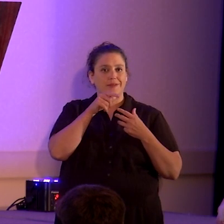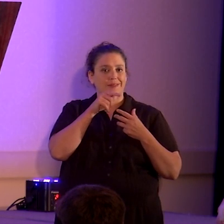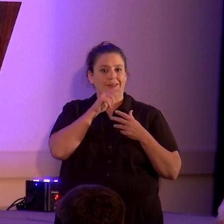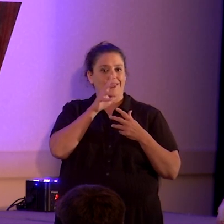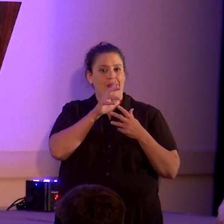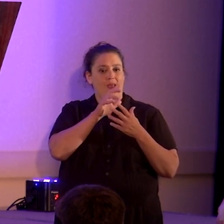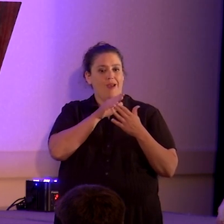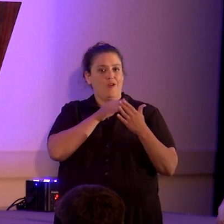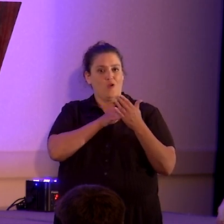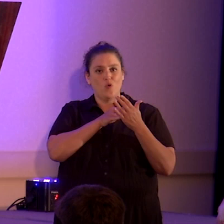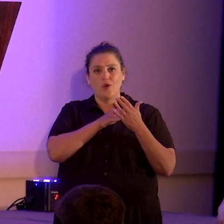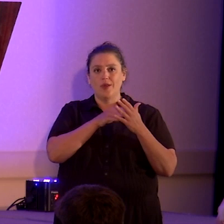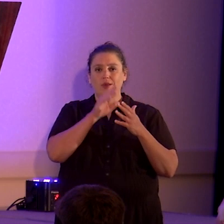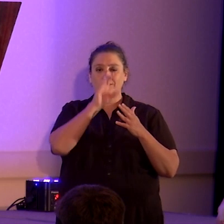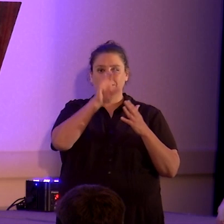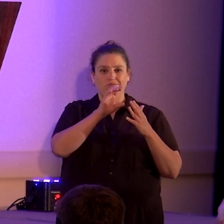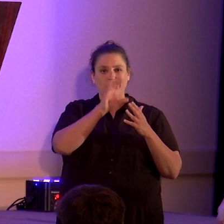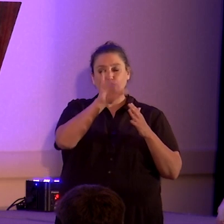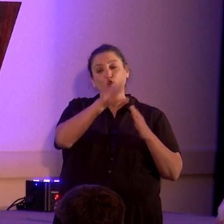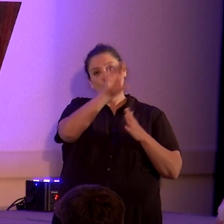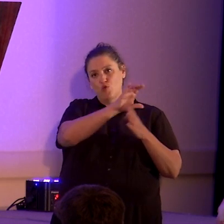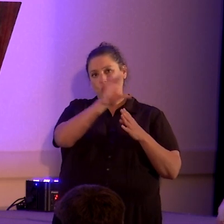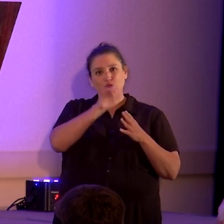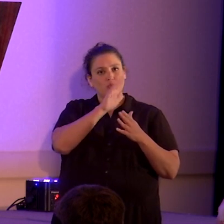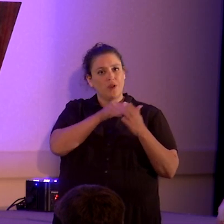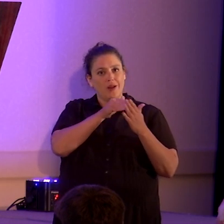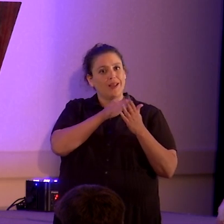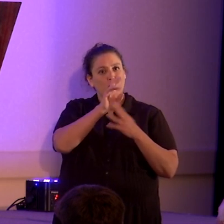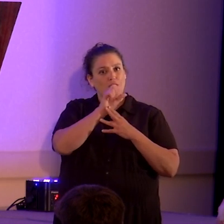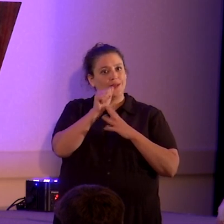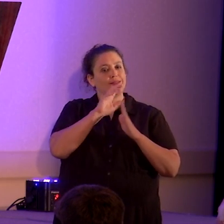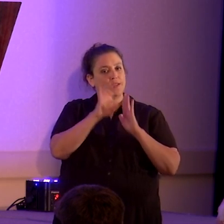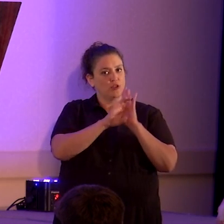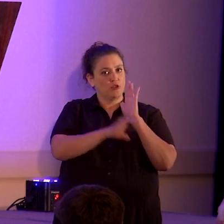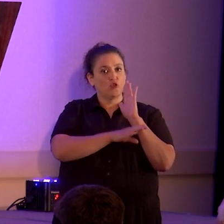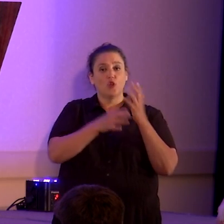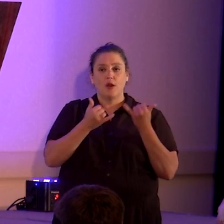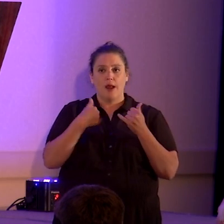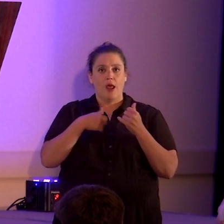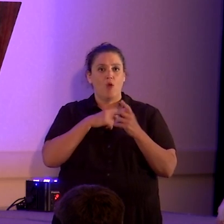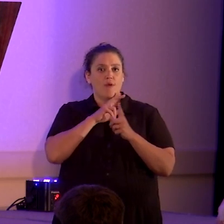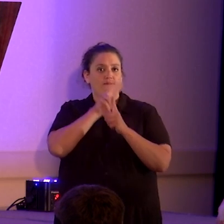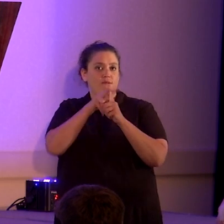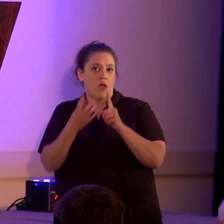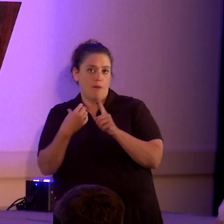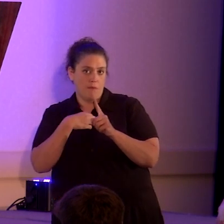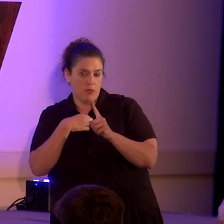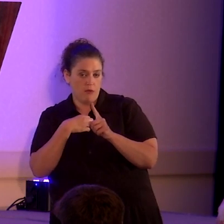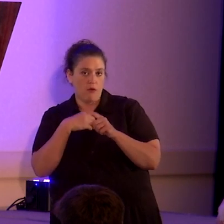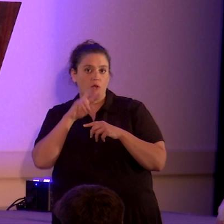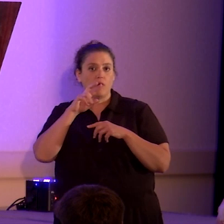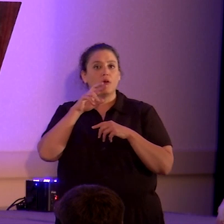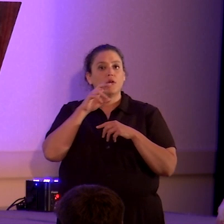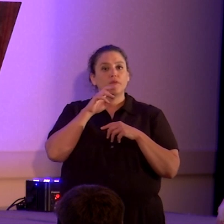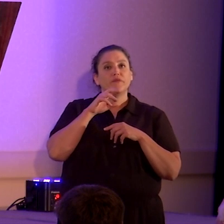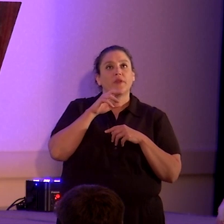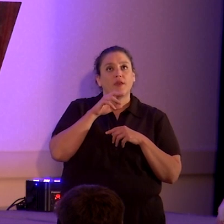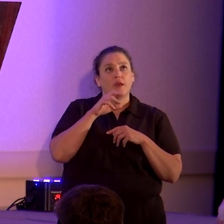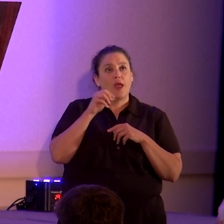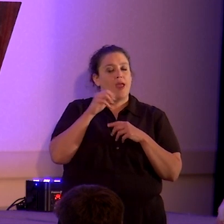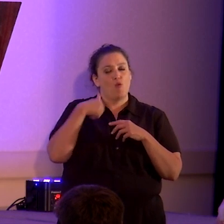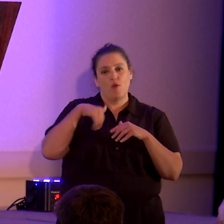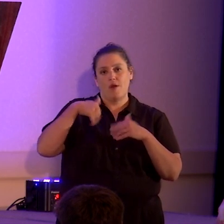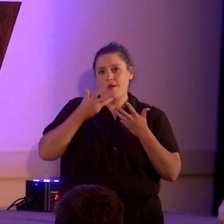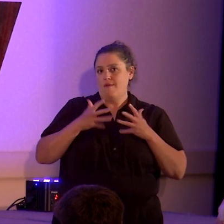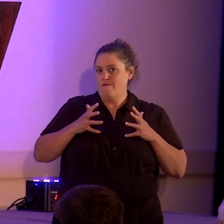of the United States Constitution or Equal Protection. We are on appeal now at the Second Circuit Court of Appeals, and the fight is not over. Shortly before